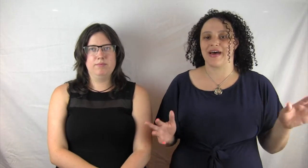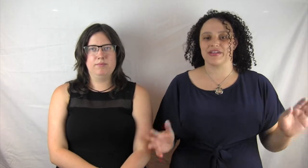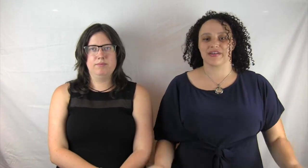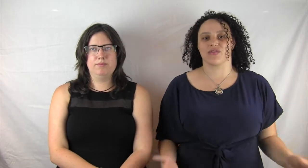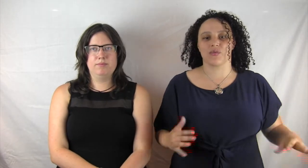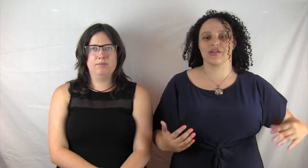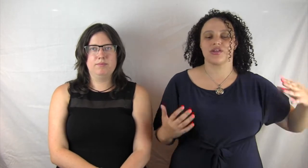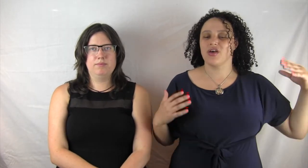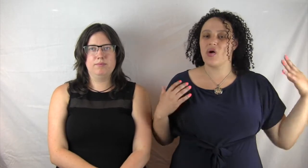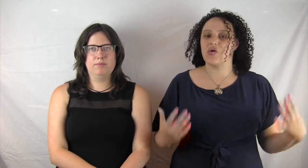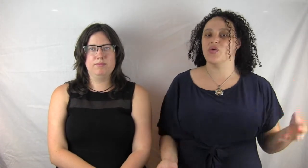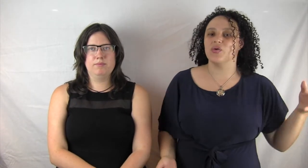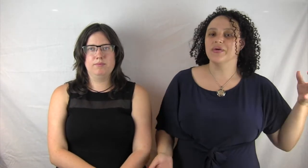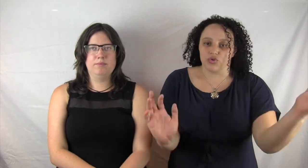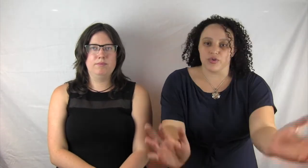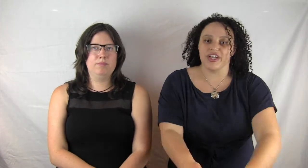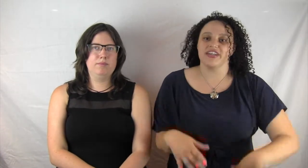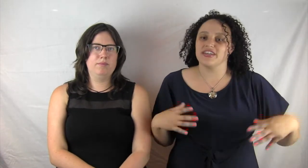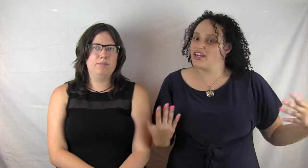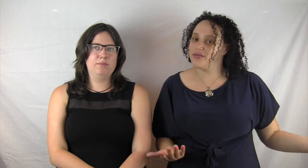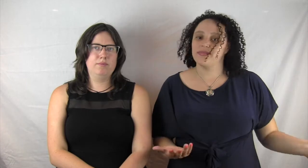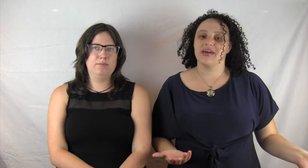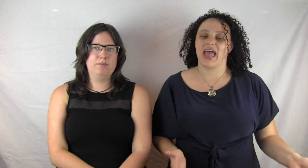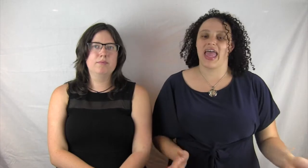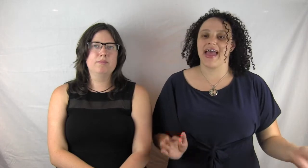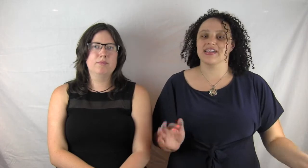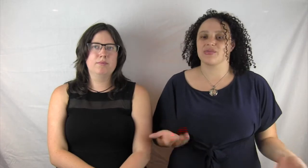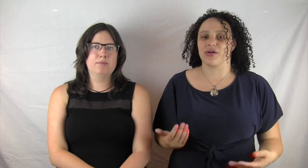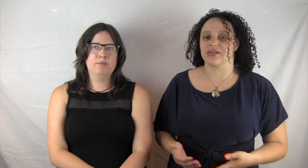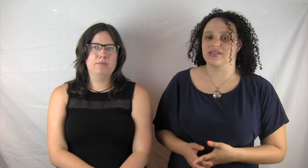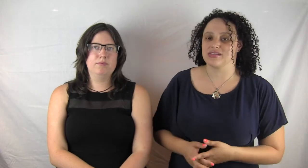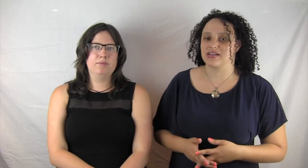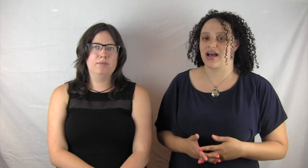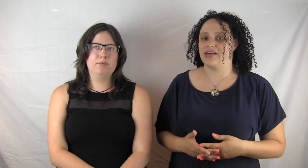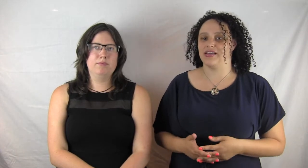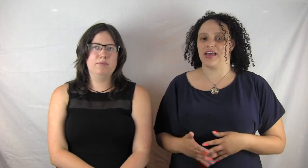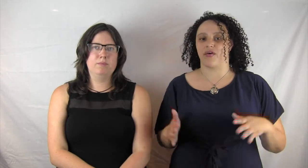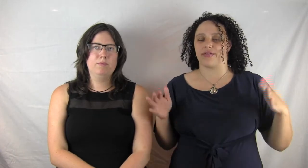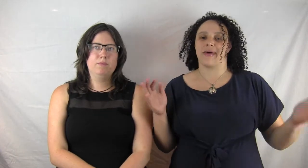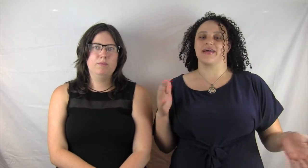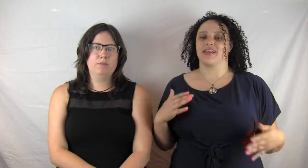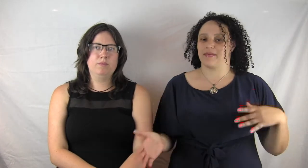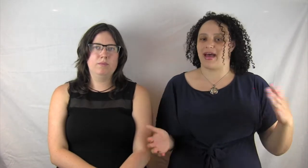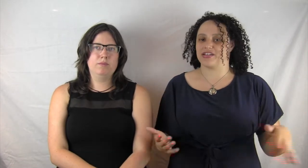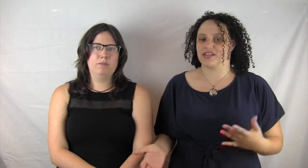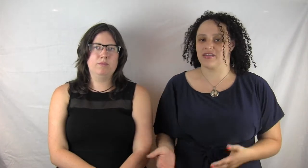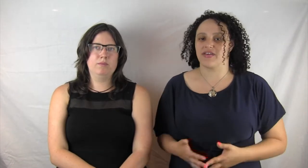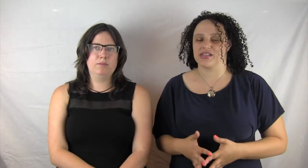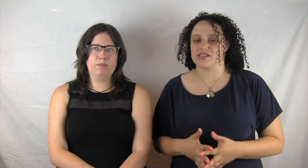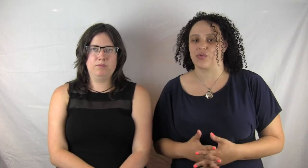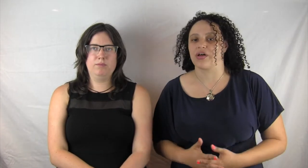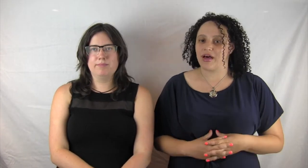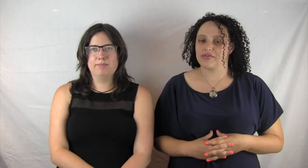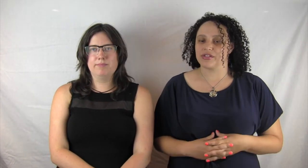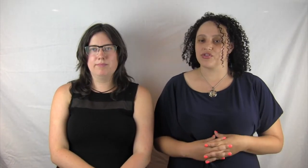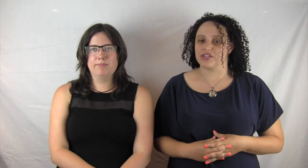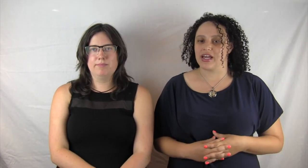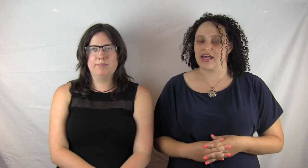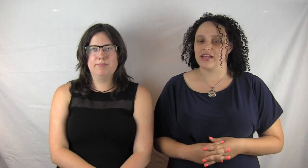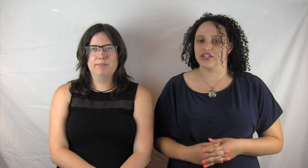magic of the witch who created him as well as gave all the magic to the fates as well. That was interesting. And then